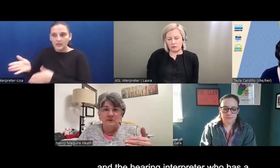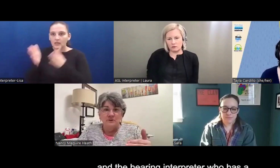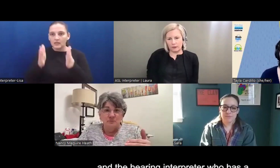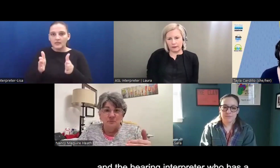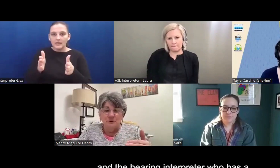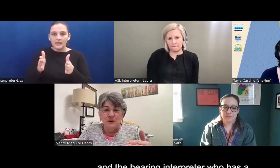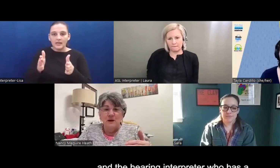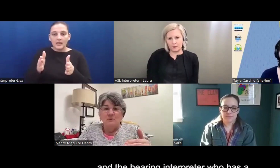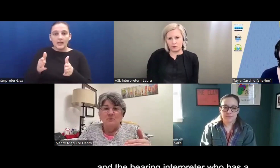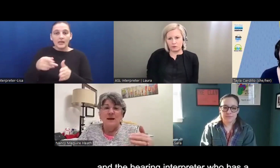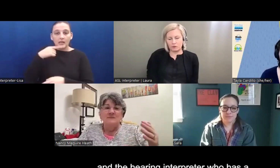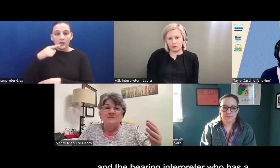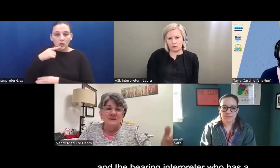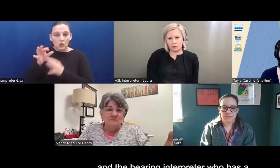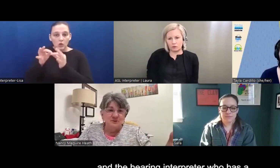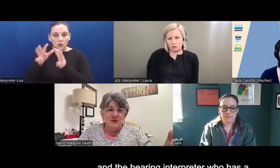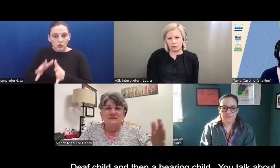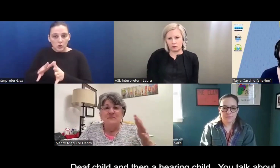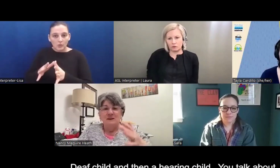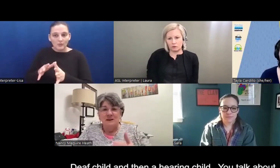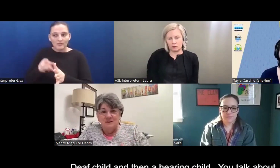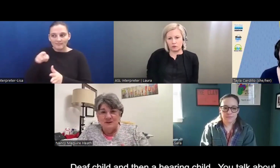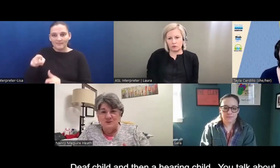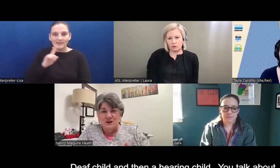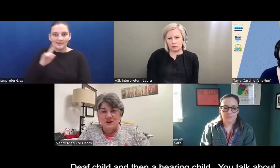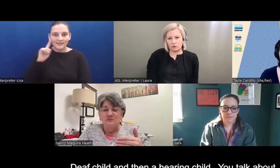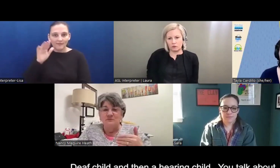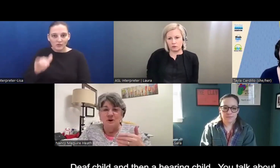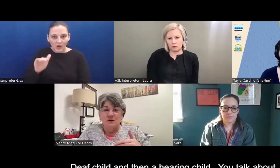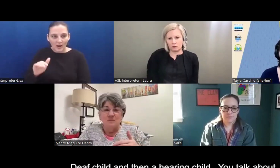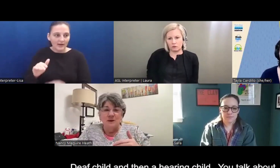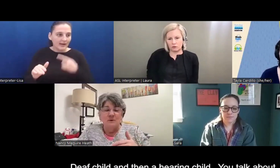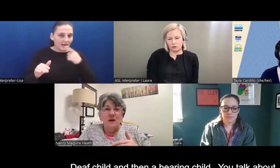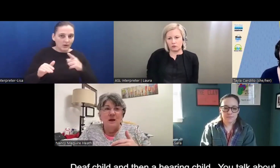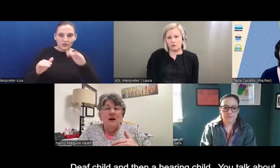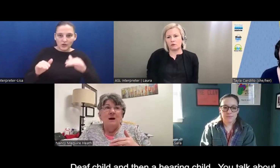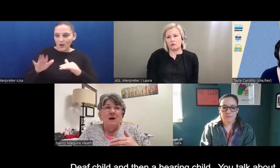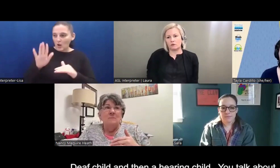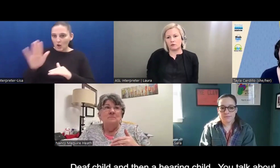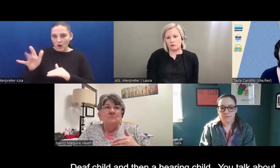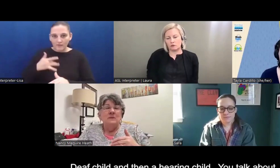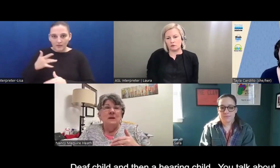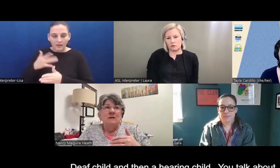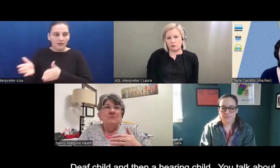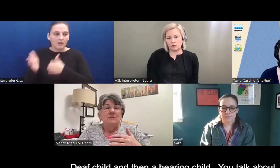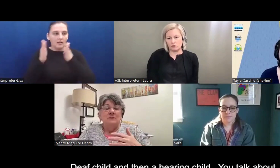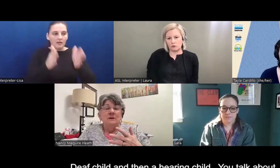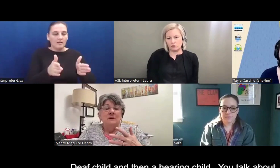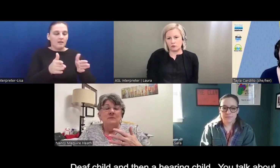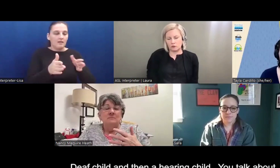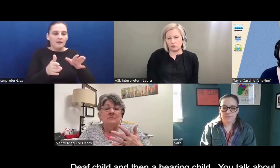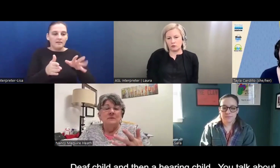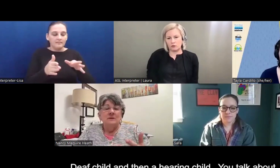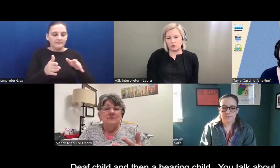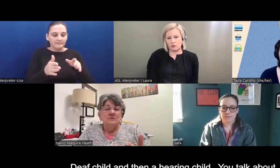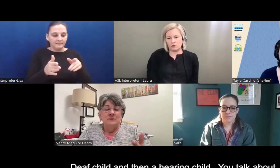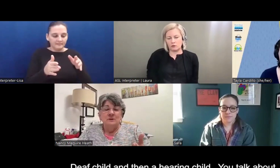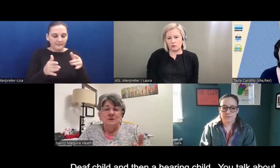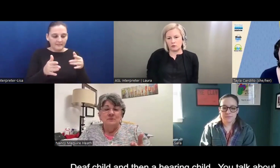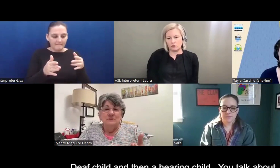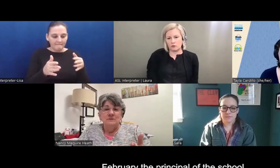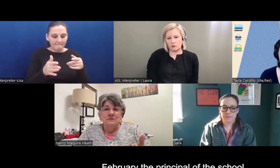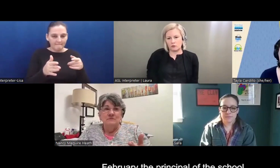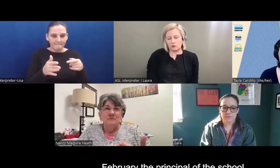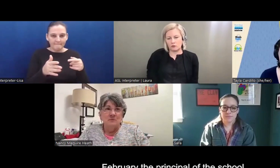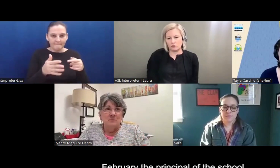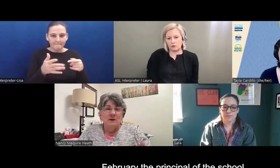hearing interpreter, who has a deaf child and then a hearing child, you talk about the, you